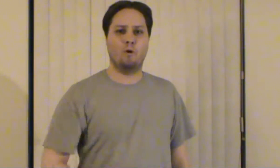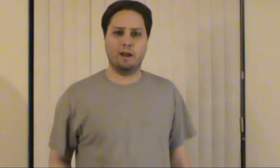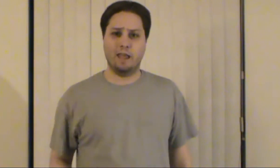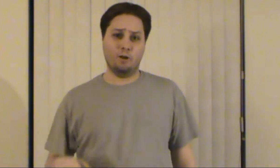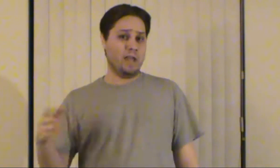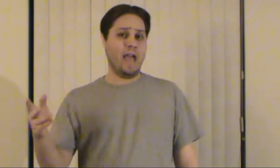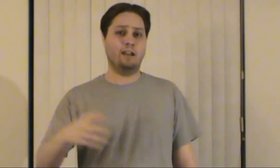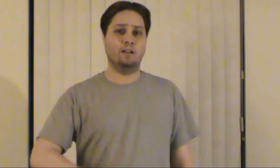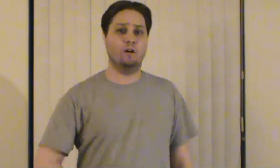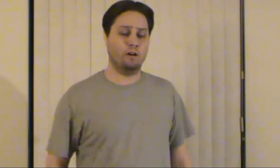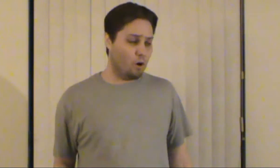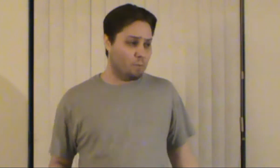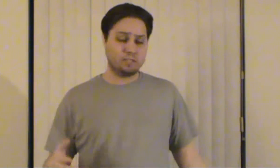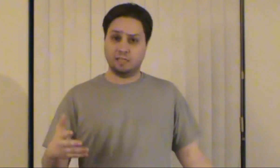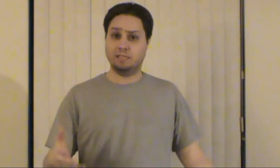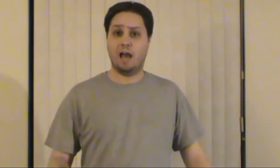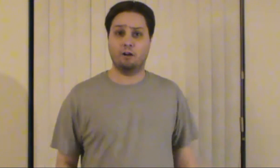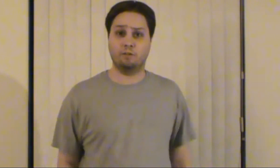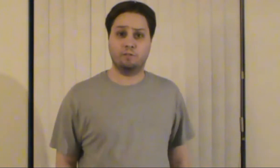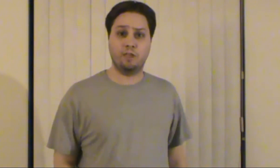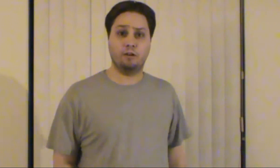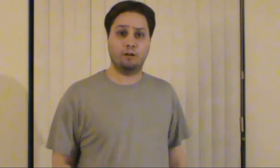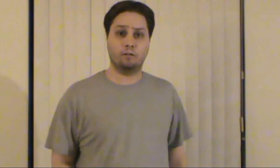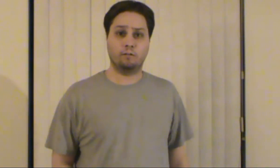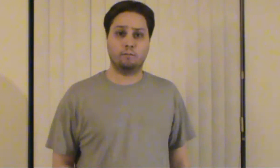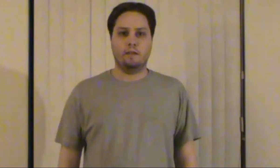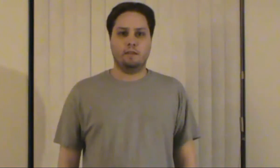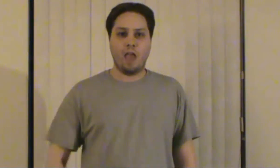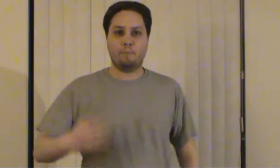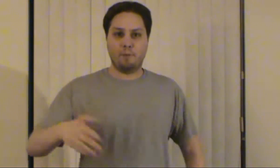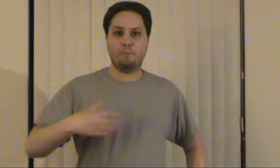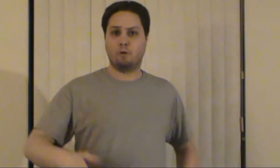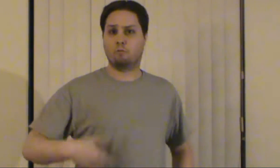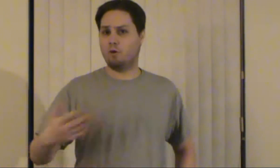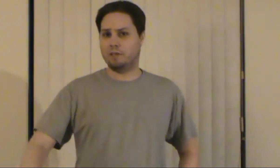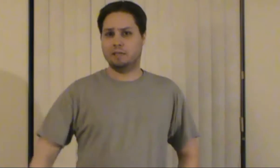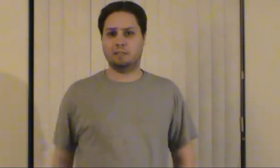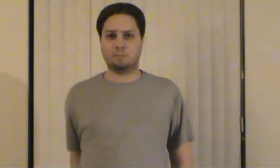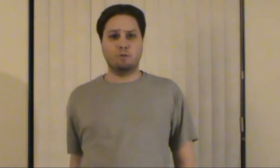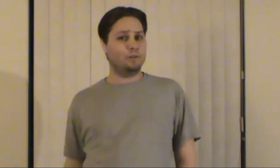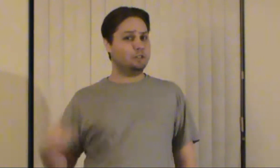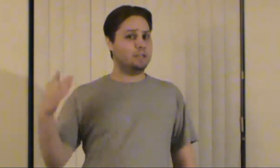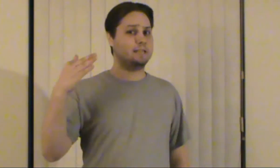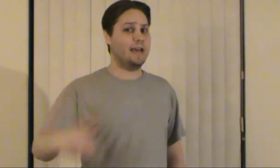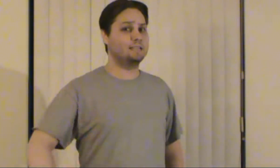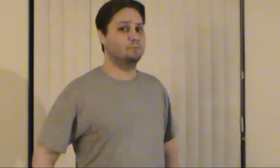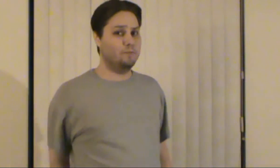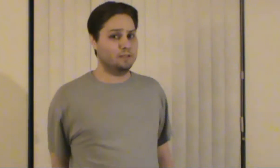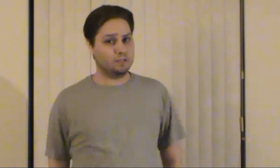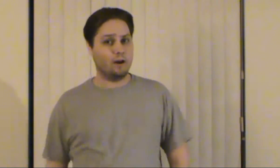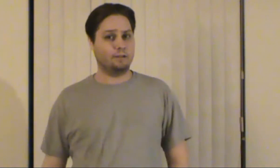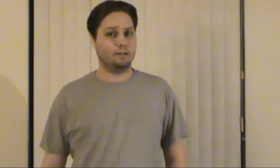pouring in, we had almost an entire theater. Yeah, people were rolling into this movie just as the movie started.